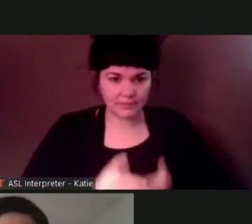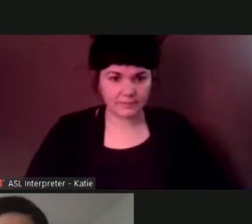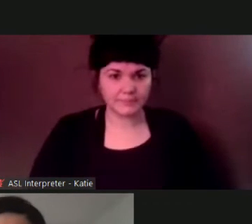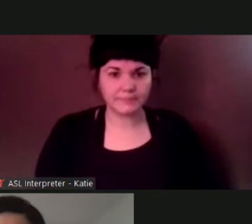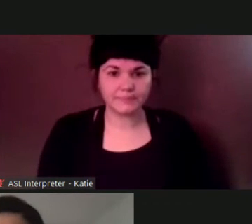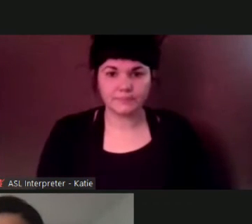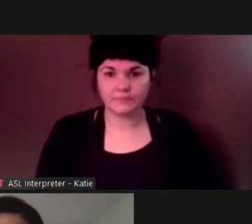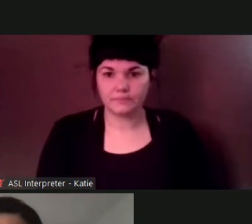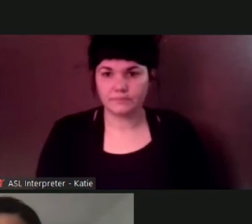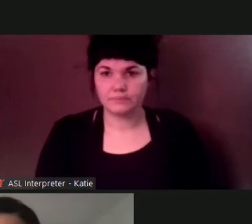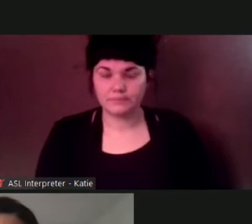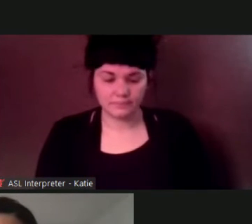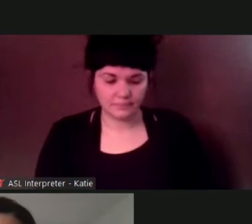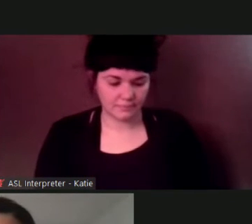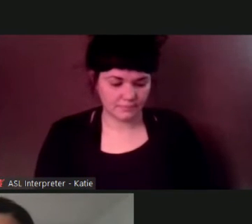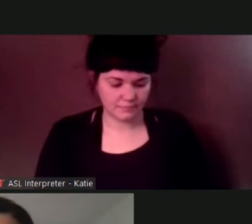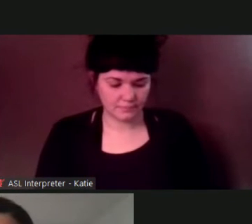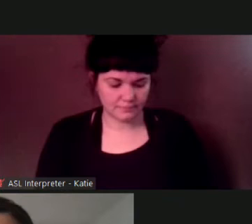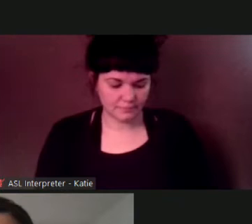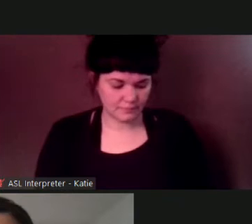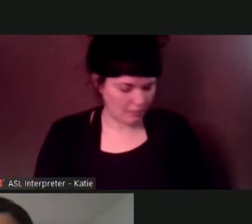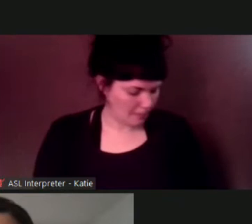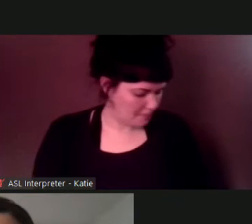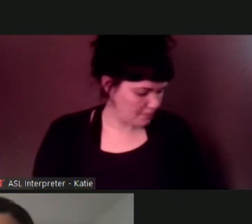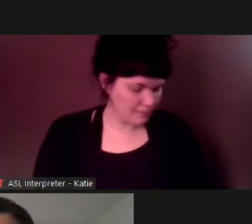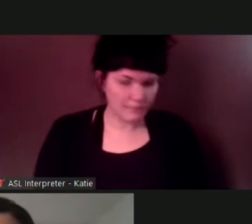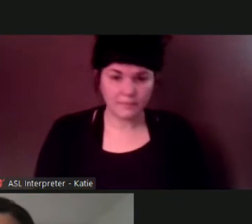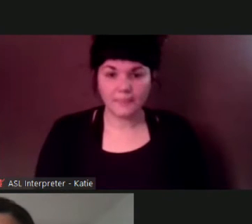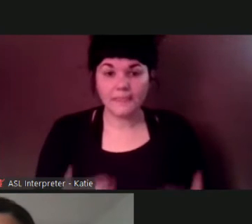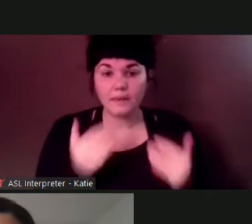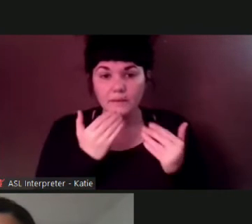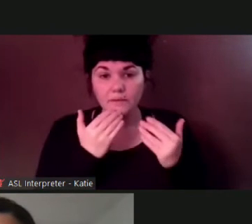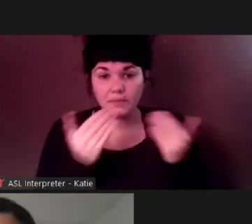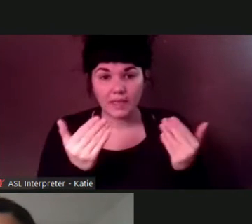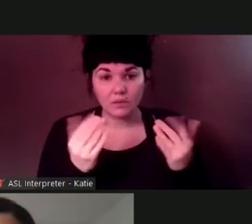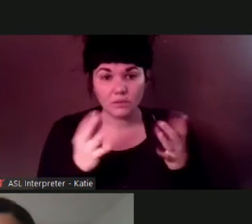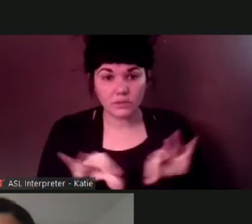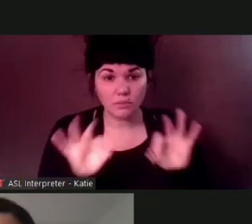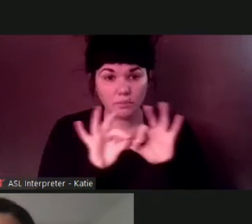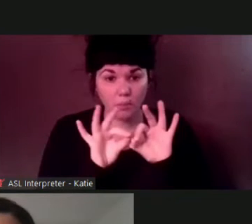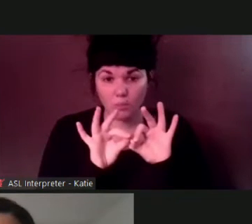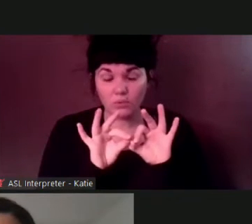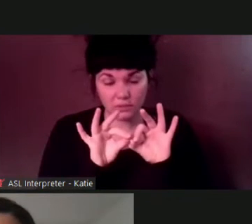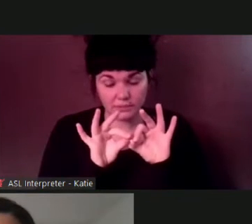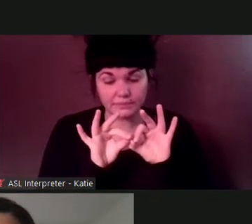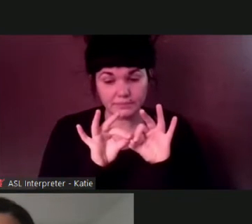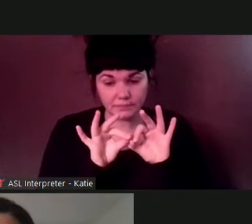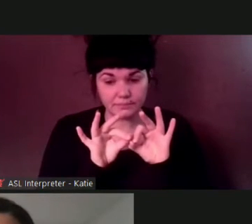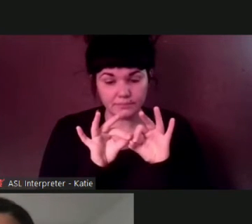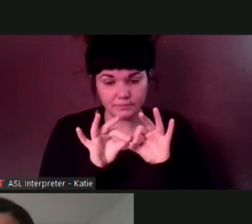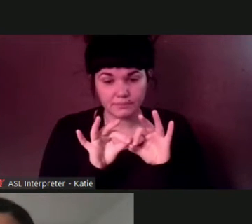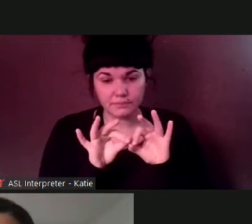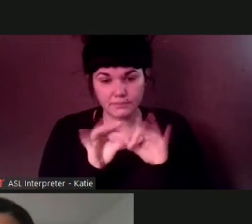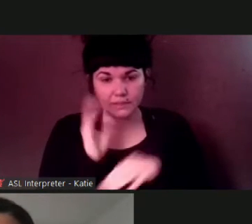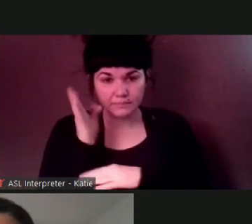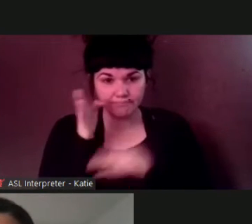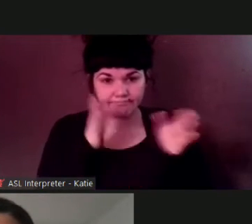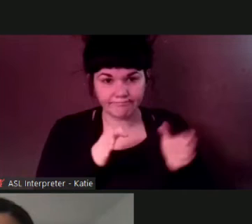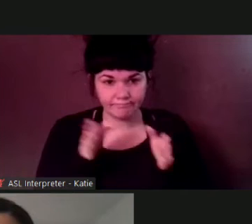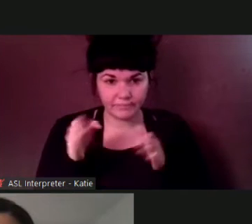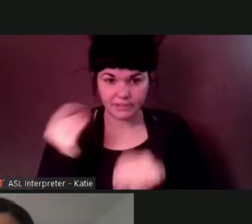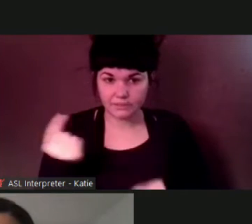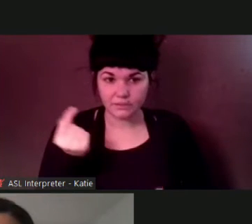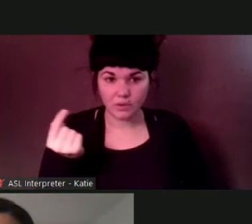an important segment as always and uh while we're talking health uh we've had another health crisis